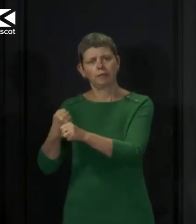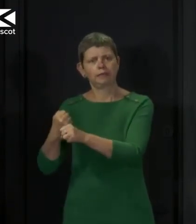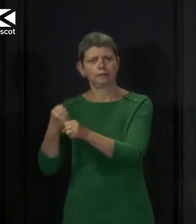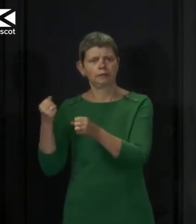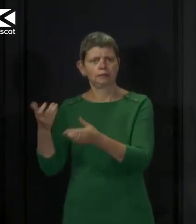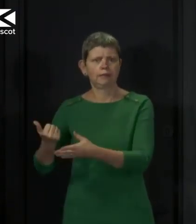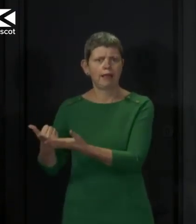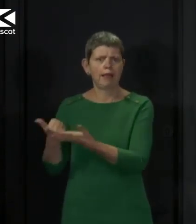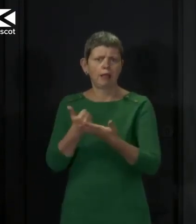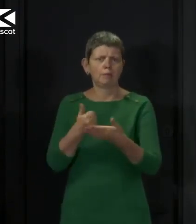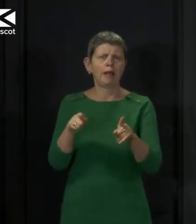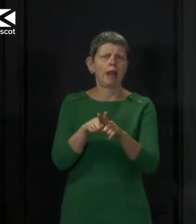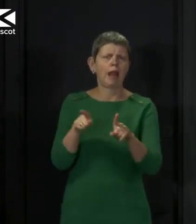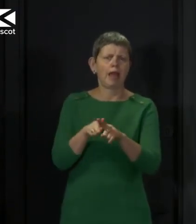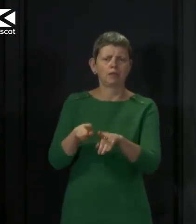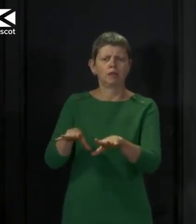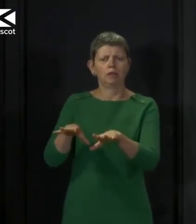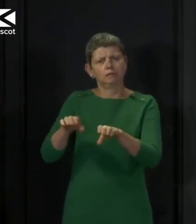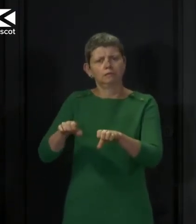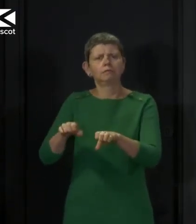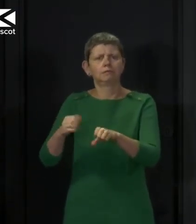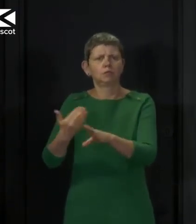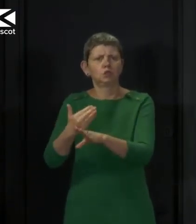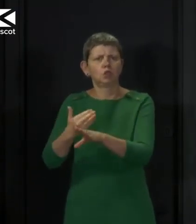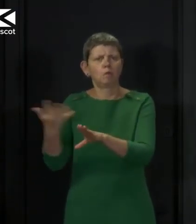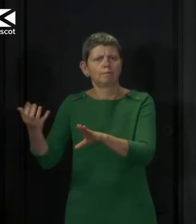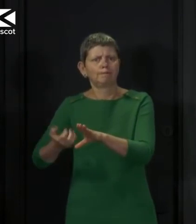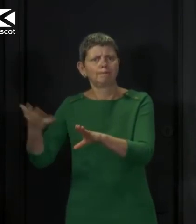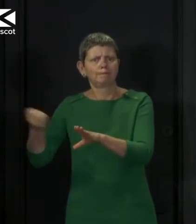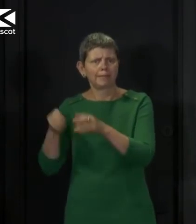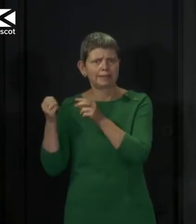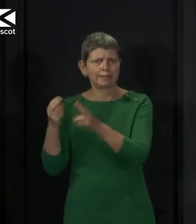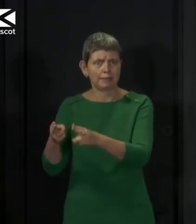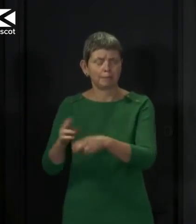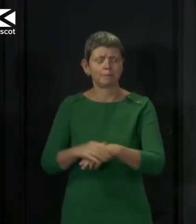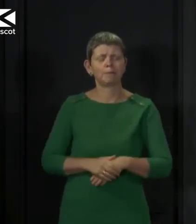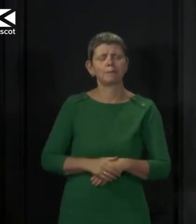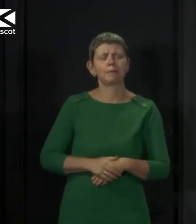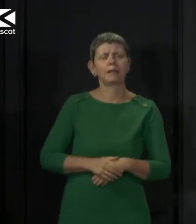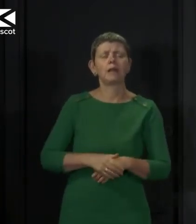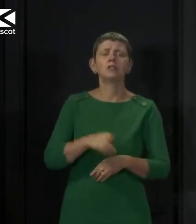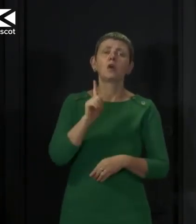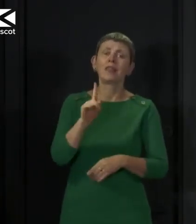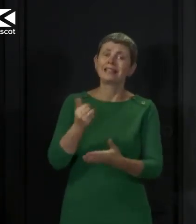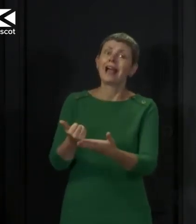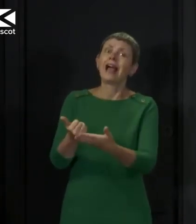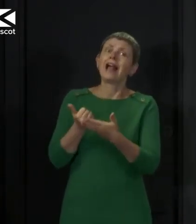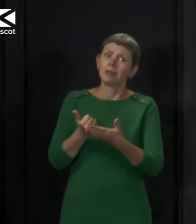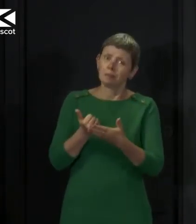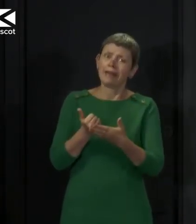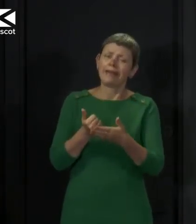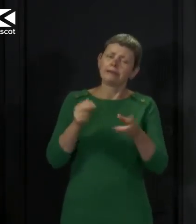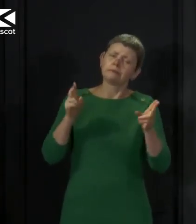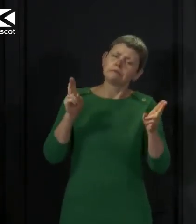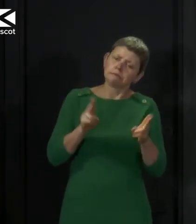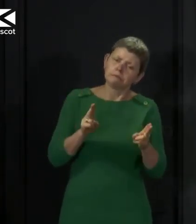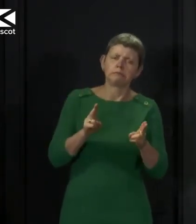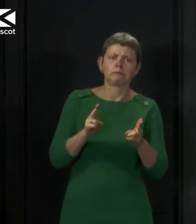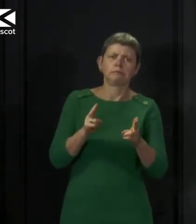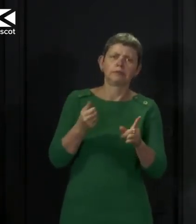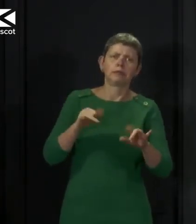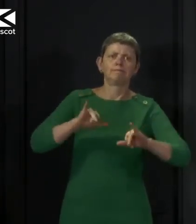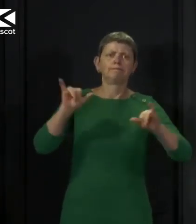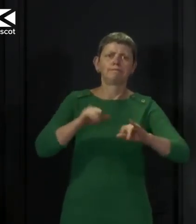kind of support is helping to mitigate some of the economic impact of this crisis, and it will continue to be